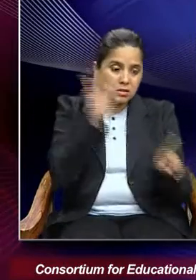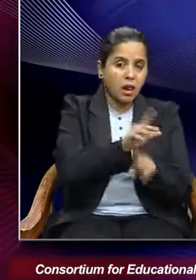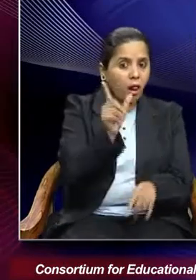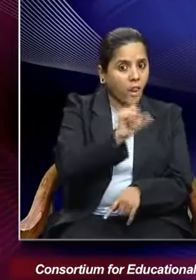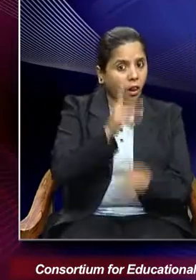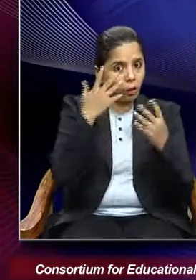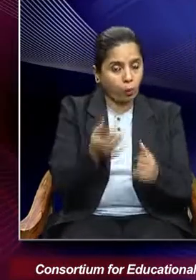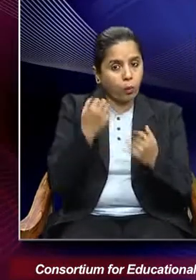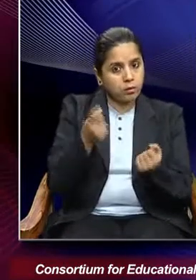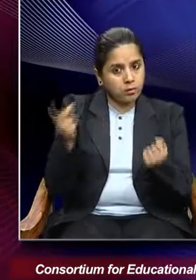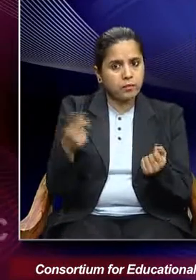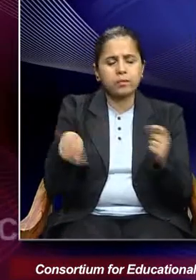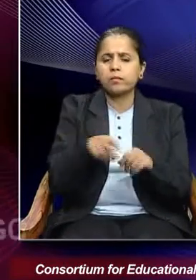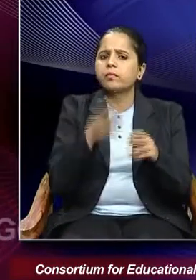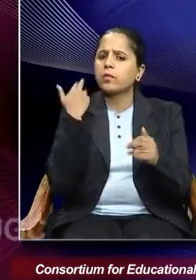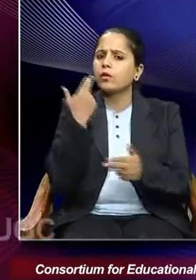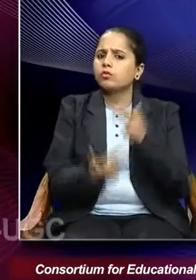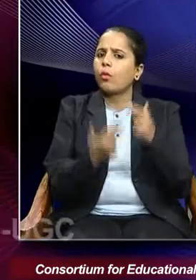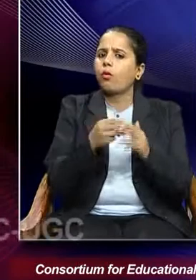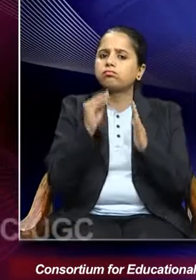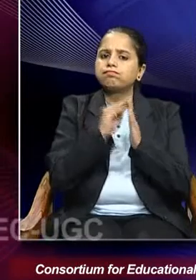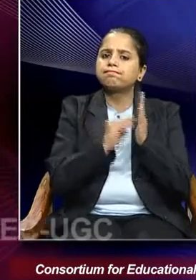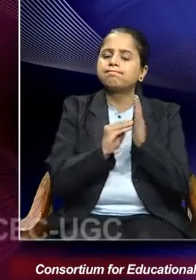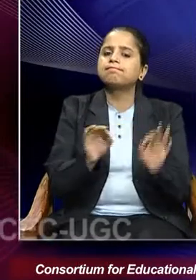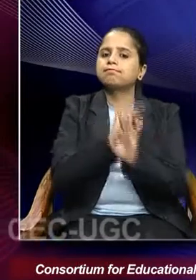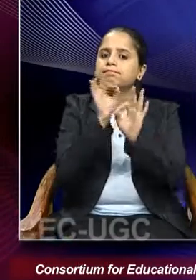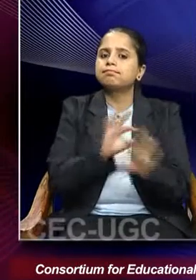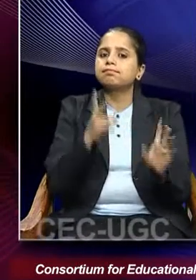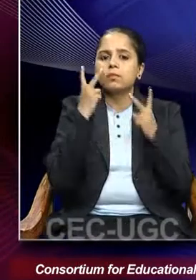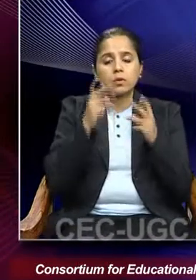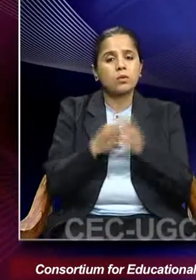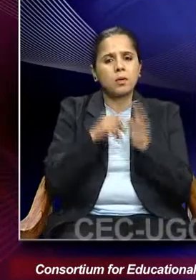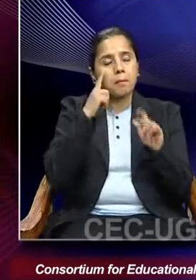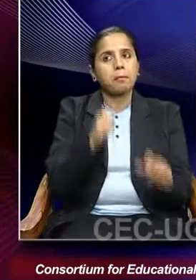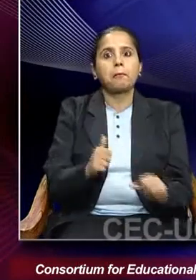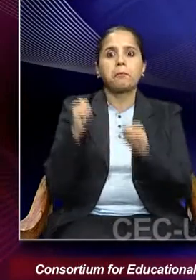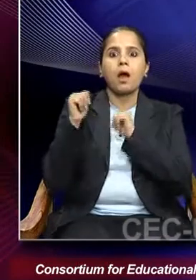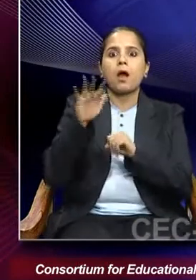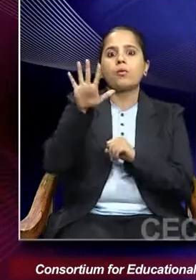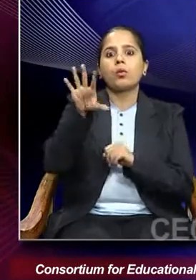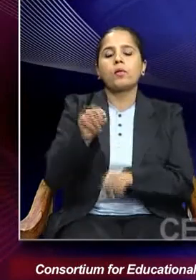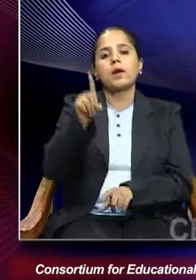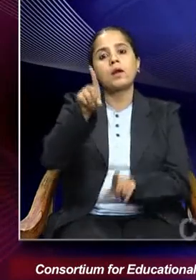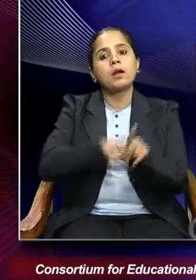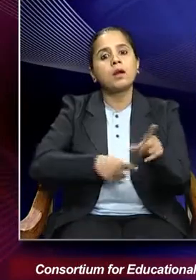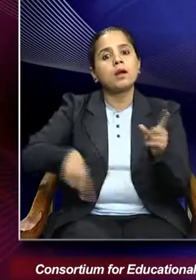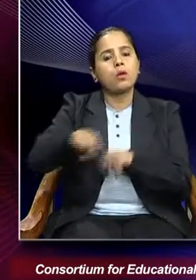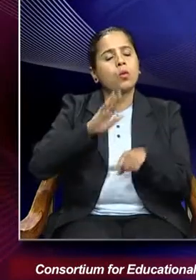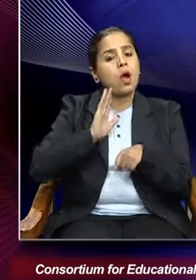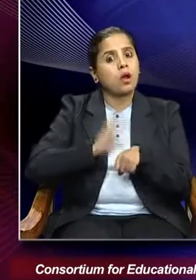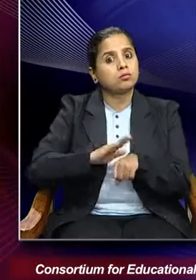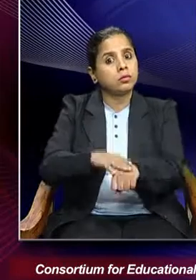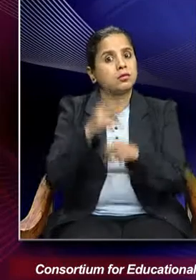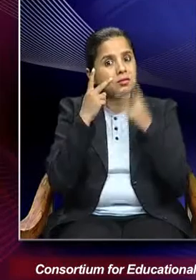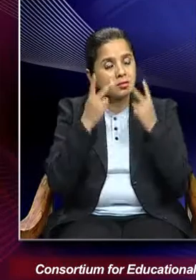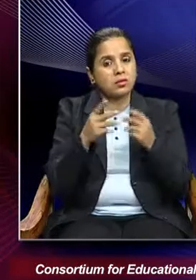captured in the autobiography. Looking back almost 50 years on this experience,